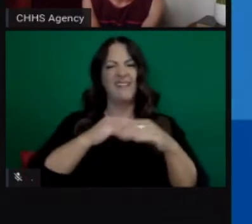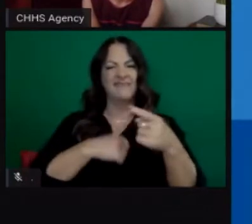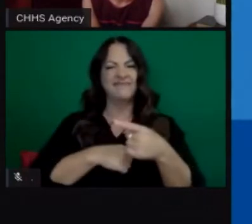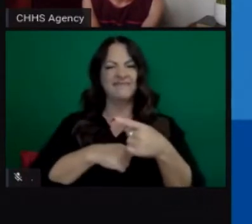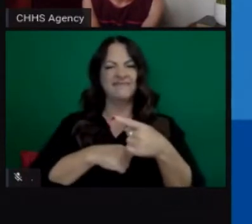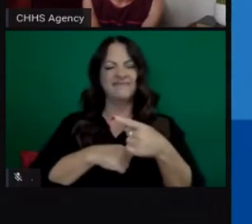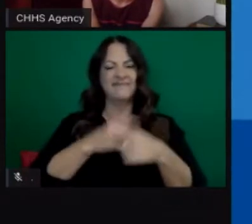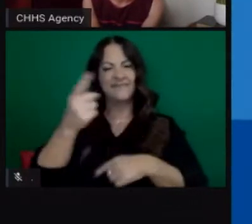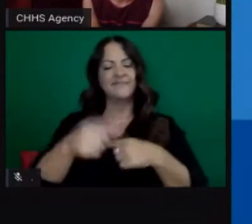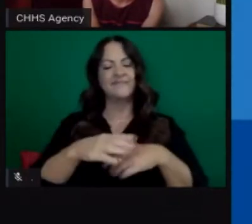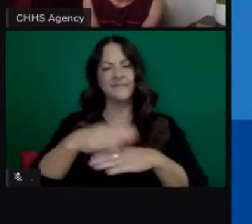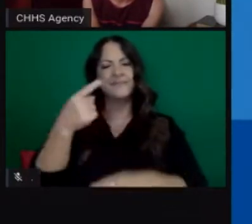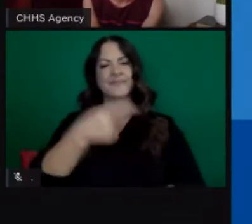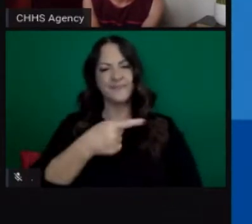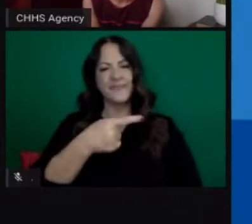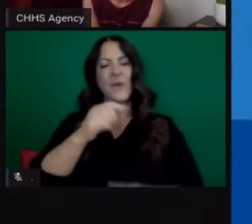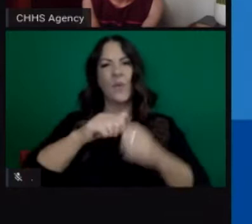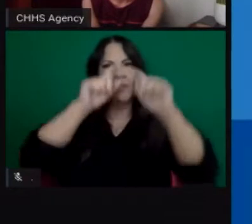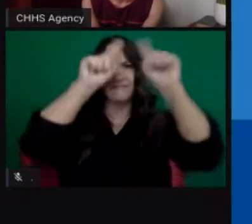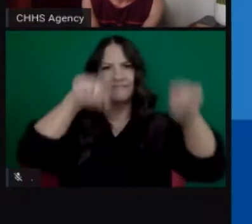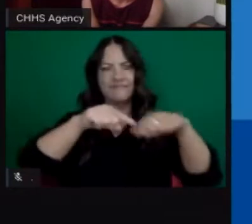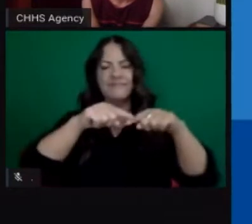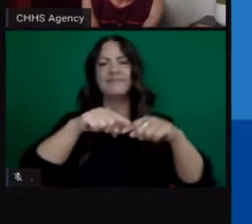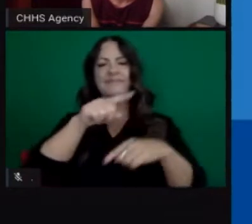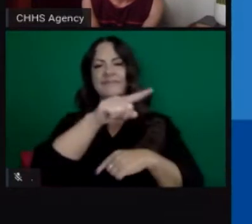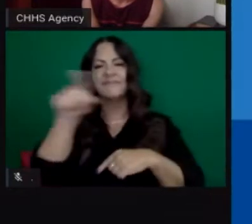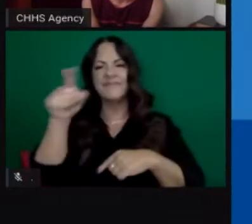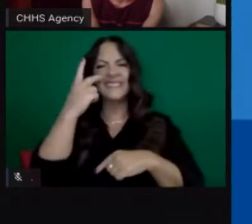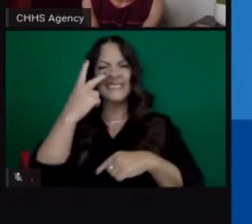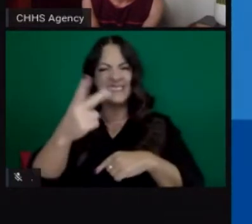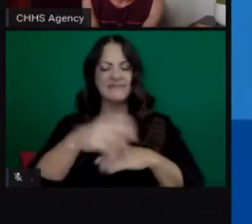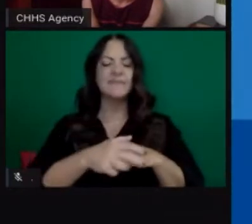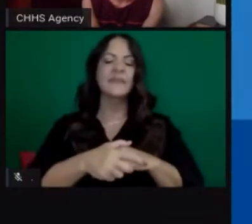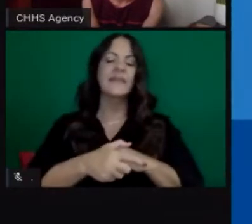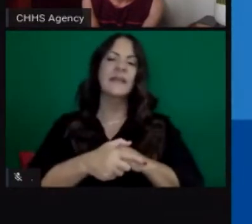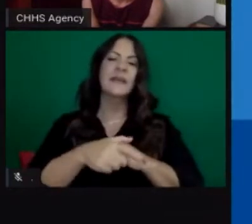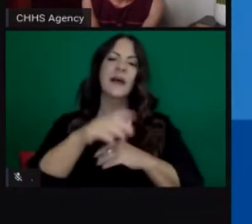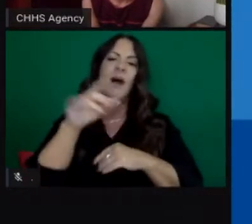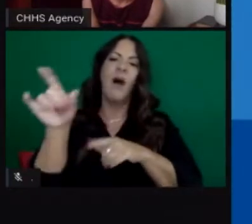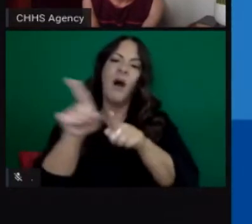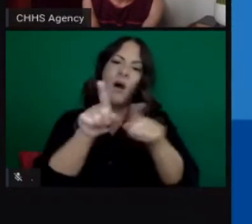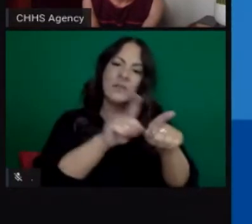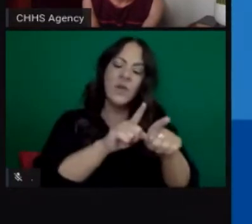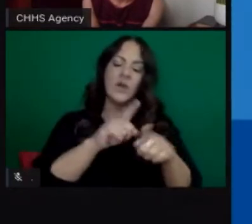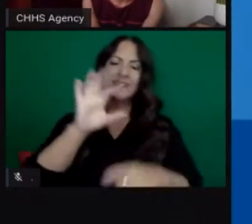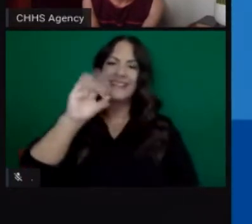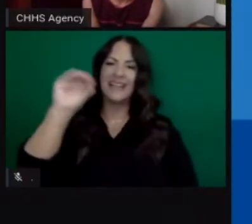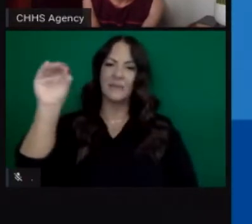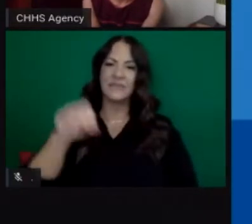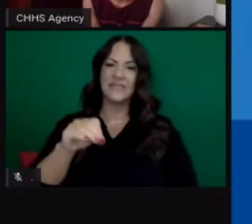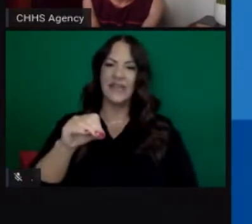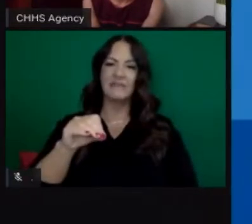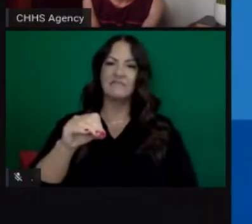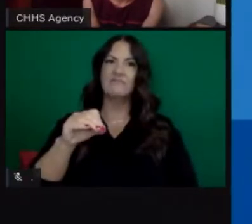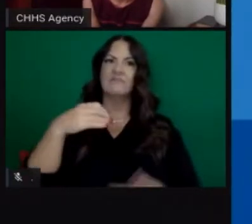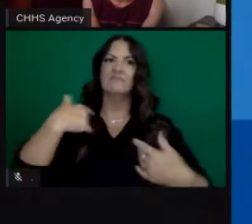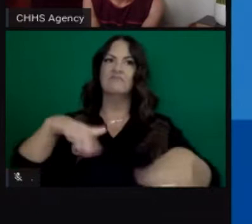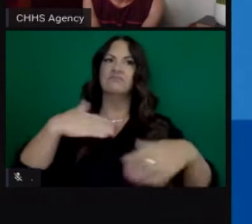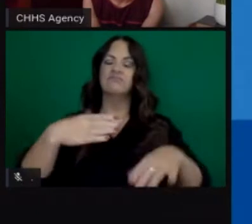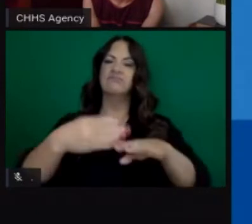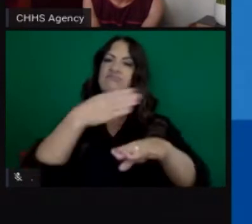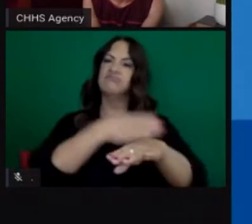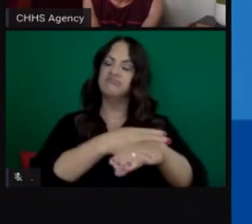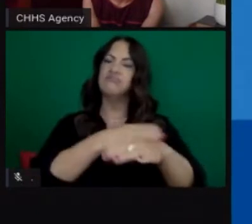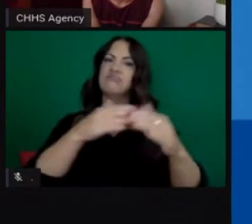13% on our turnaround time within one day. And again, almost 90% of our turnaround times are within that